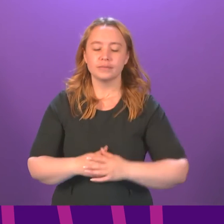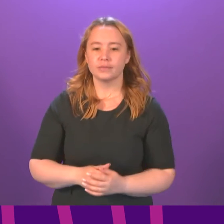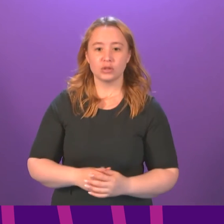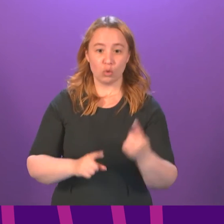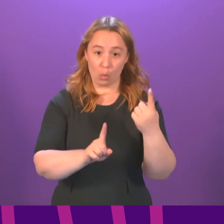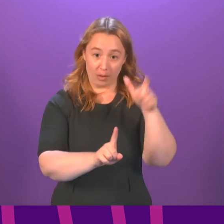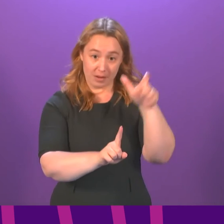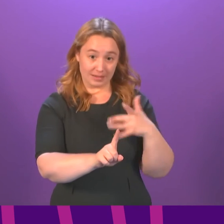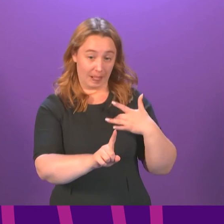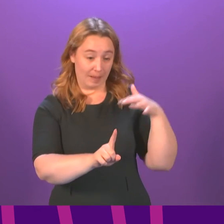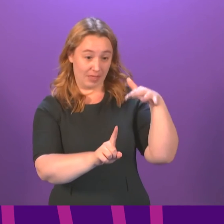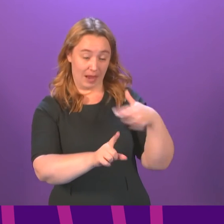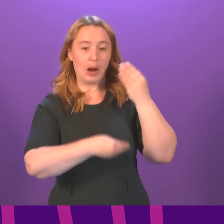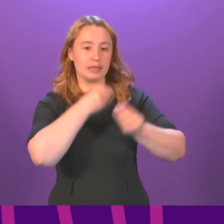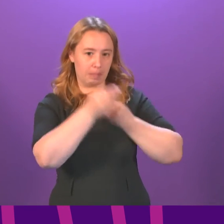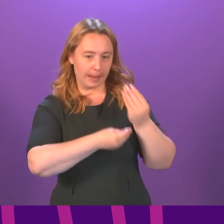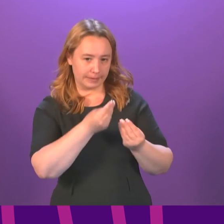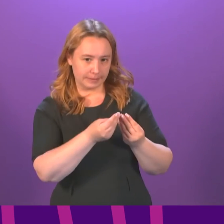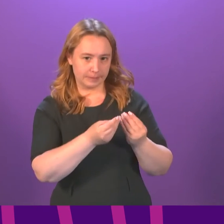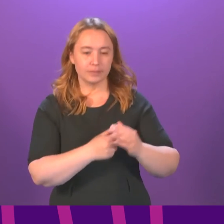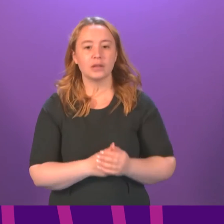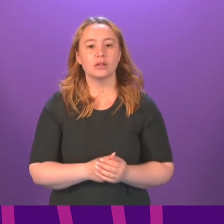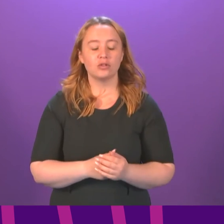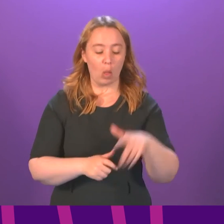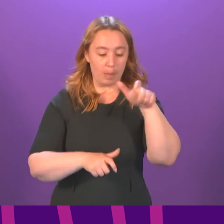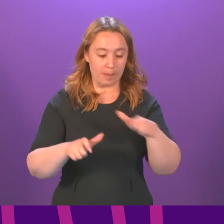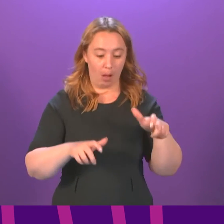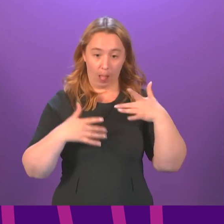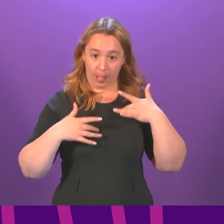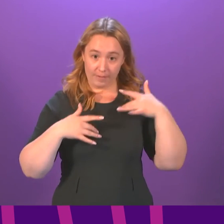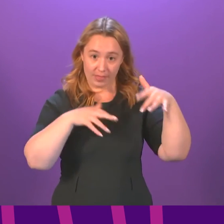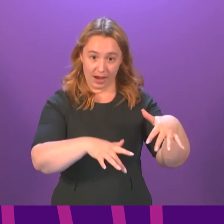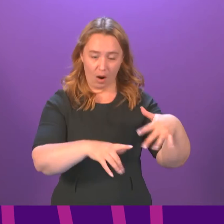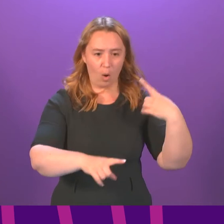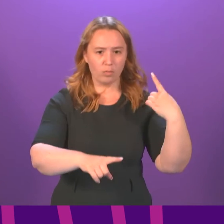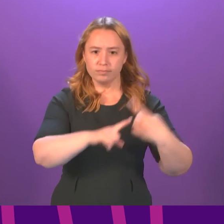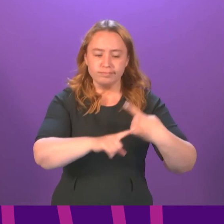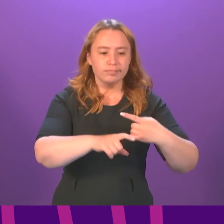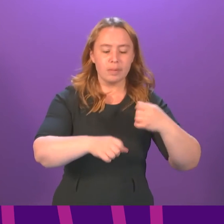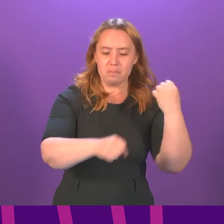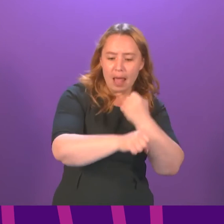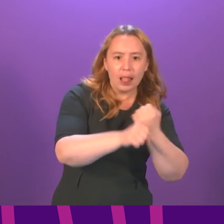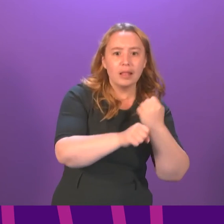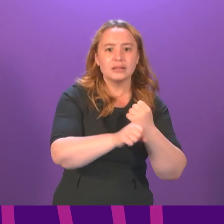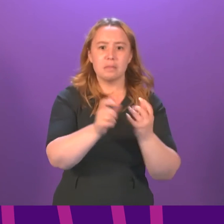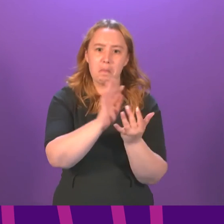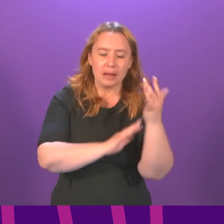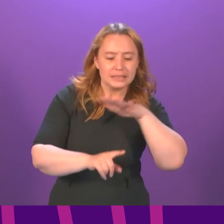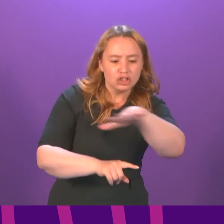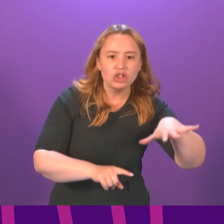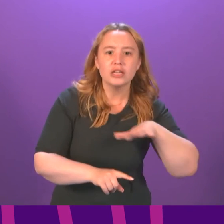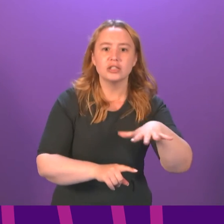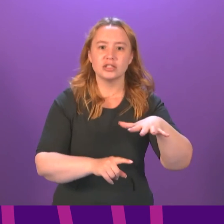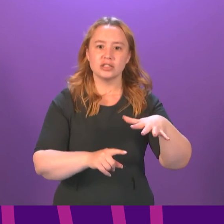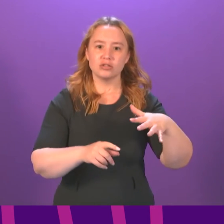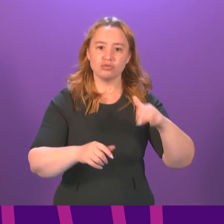Hawaiian explained it like this. The settlers, they said, were always in a hurry to build plantations, harbours and ranches.